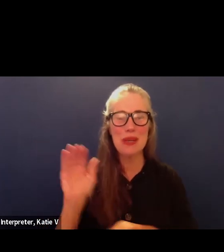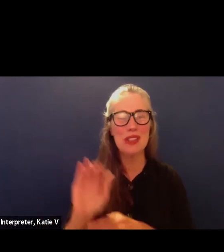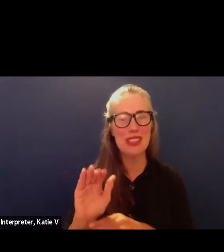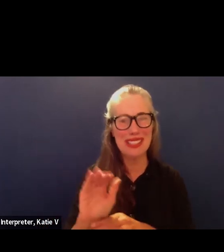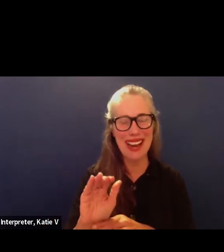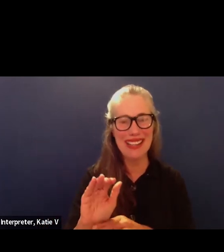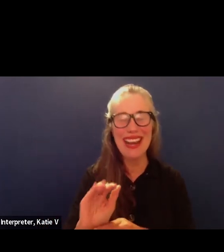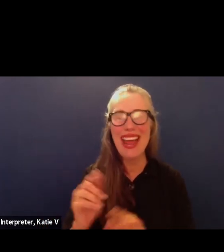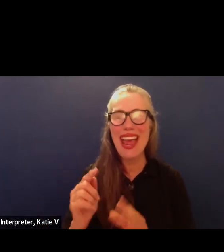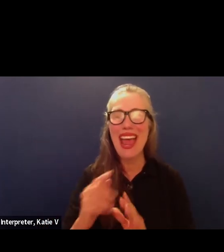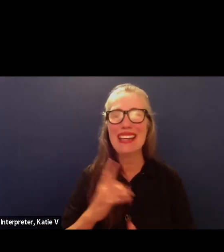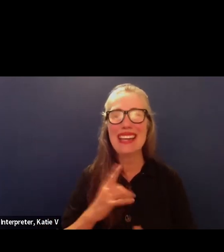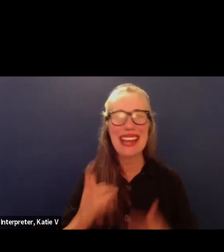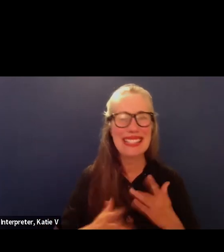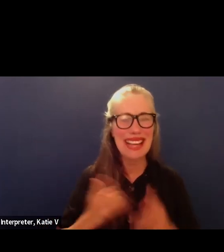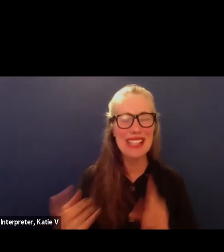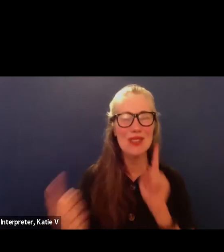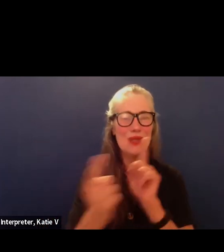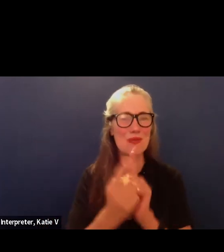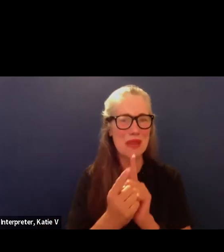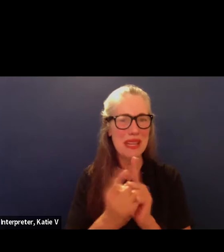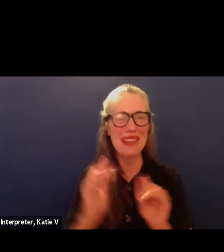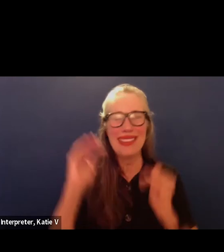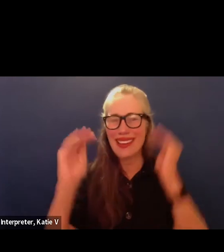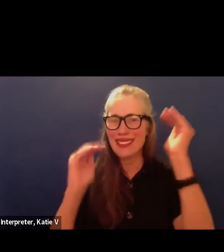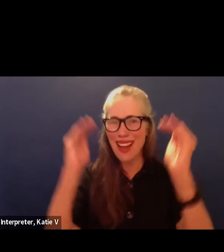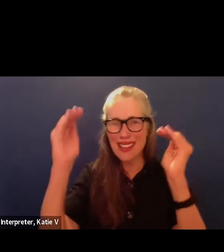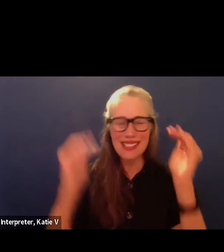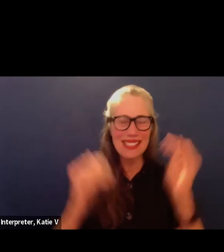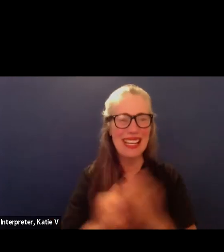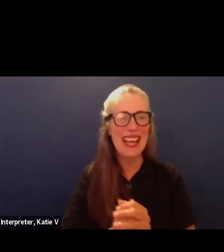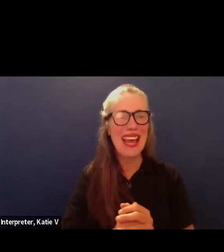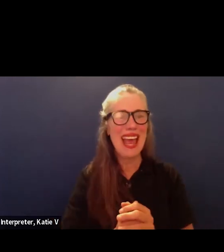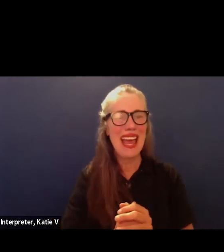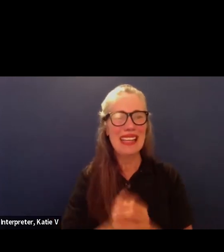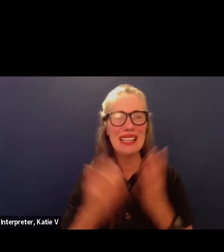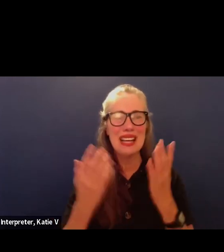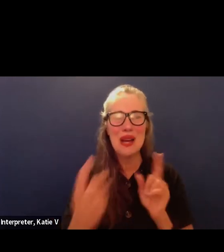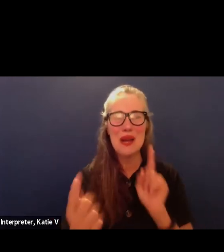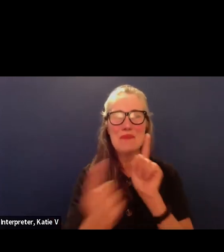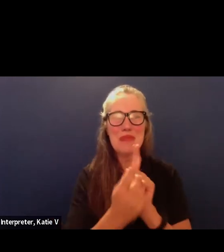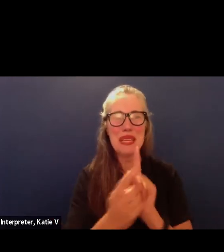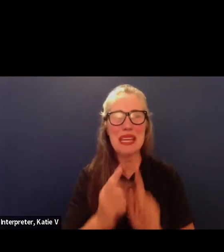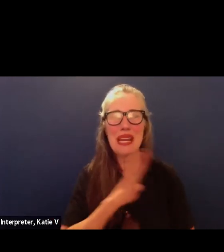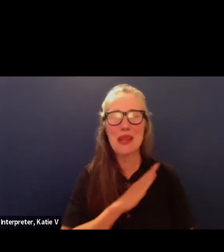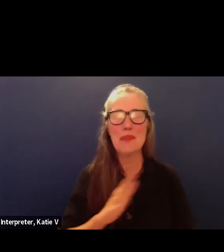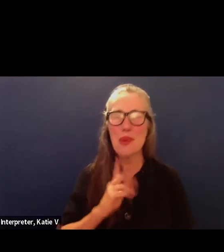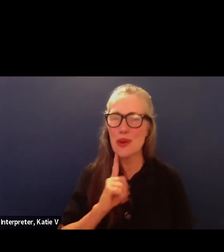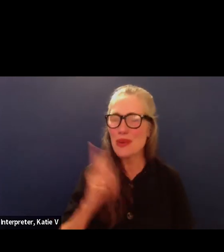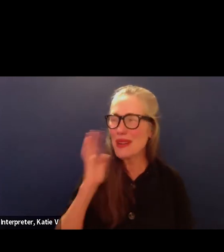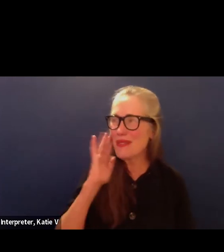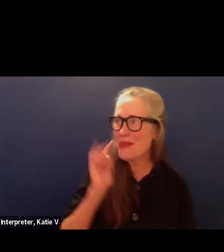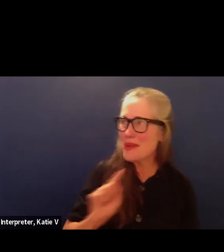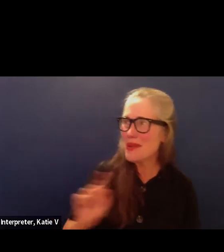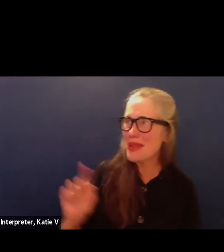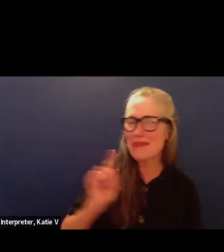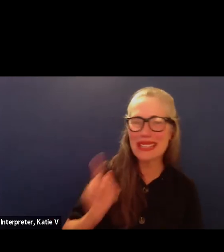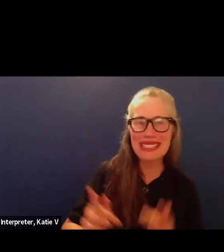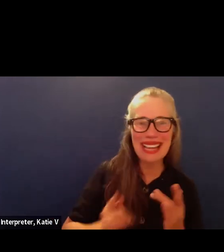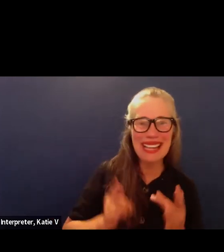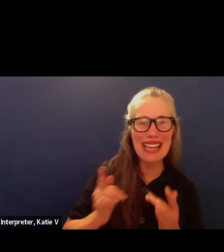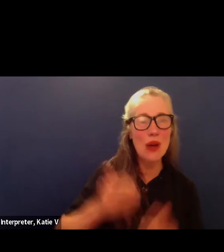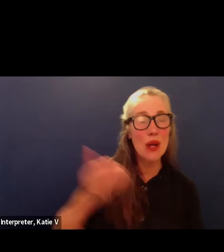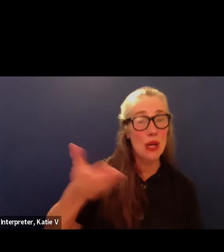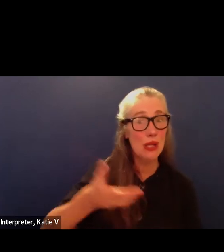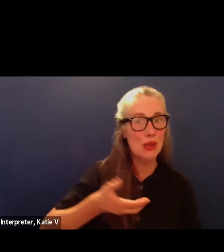of the incredible adults that i'm going to get to work with this year and the amazing board which i'm already pretty familiar with and i'm also really excited now to